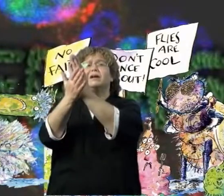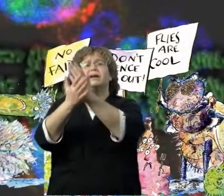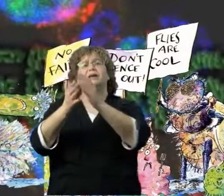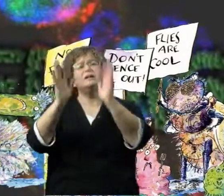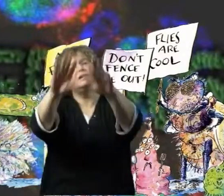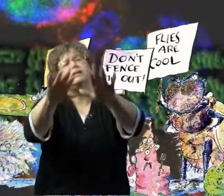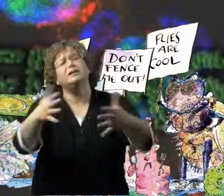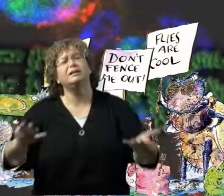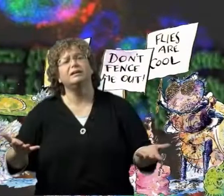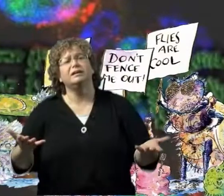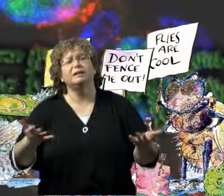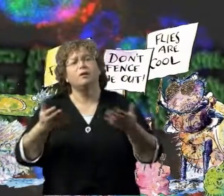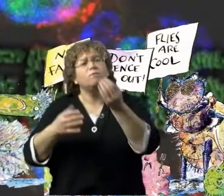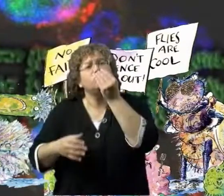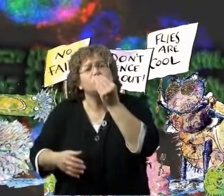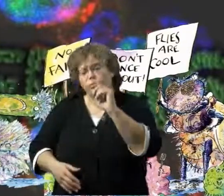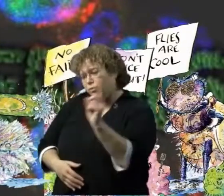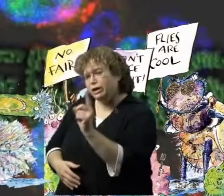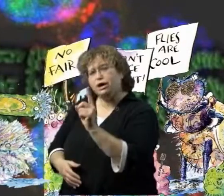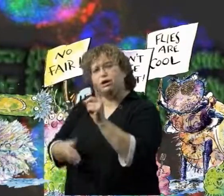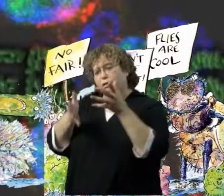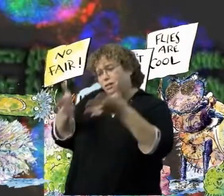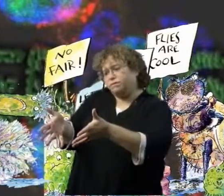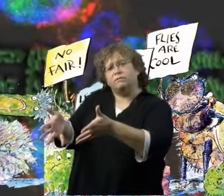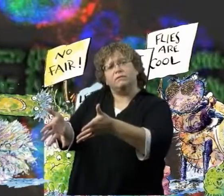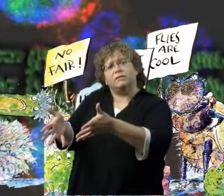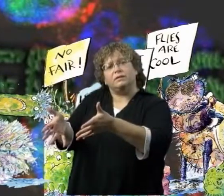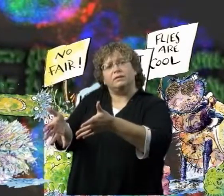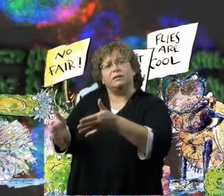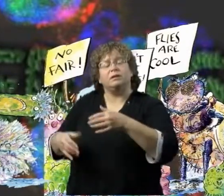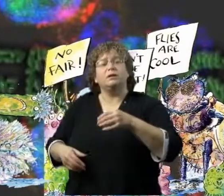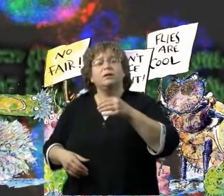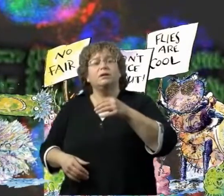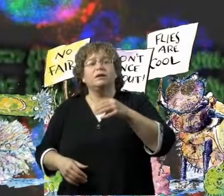Stop it, stop it, hey you guys Leave something out for the flies